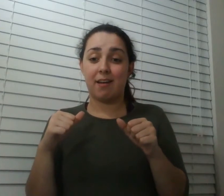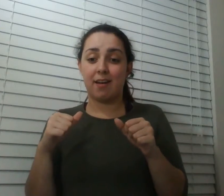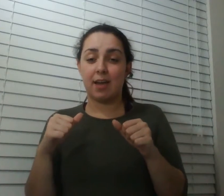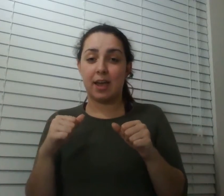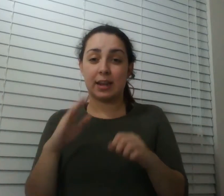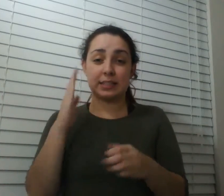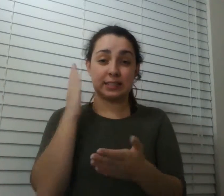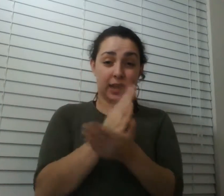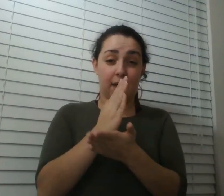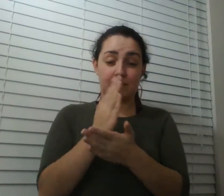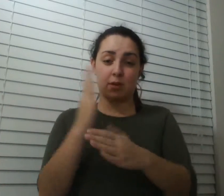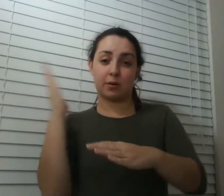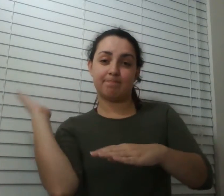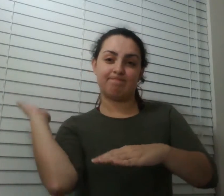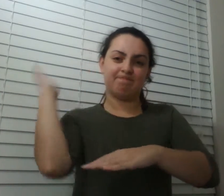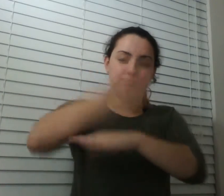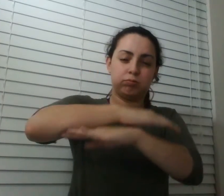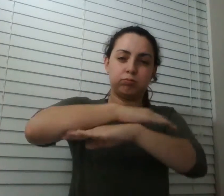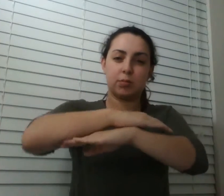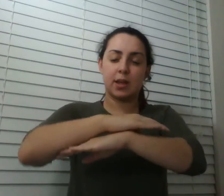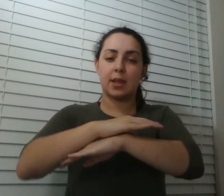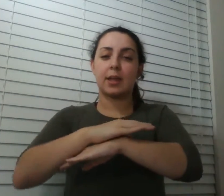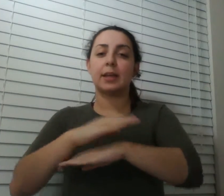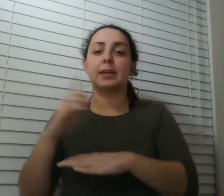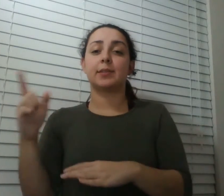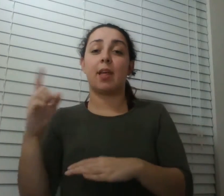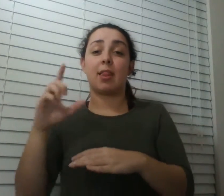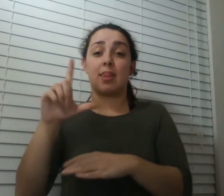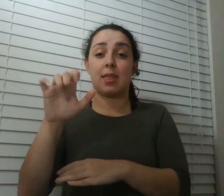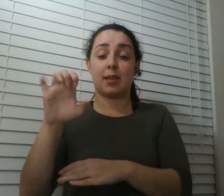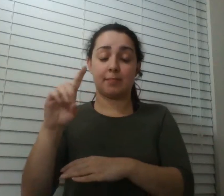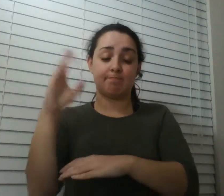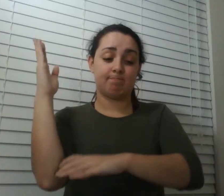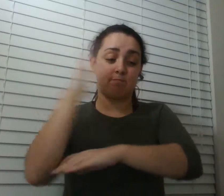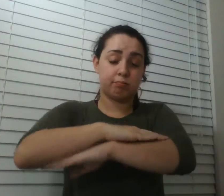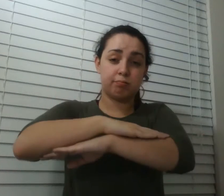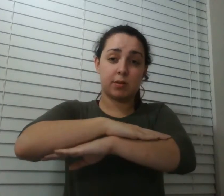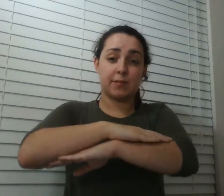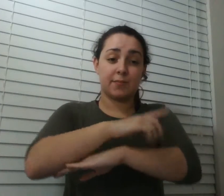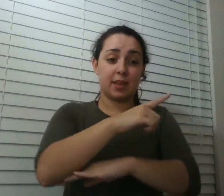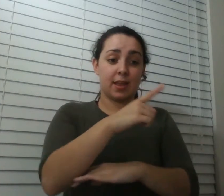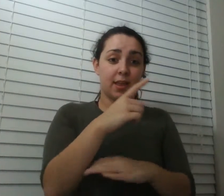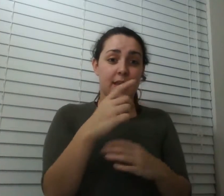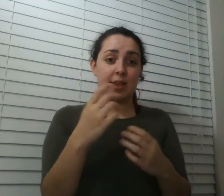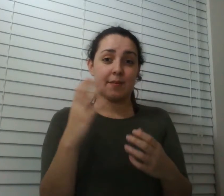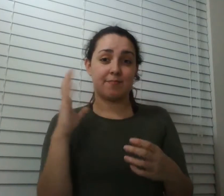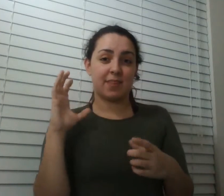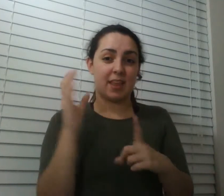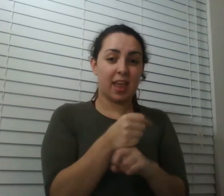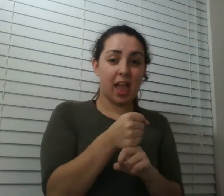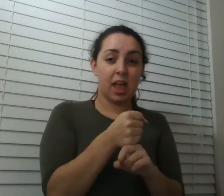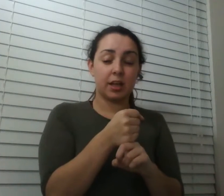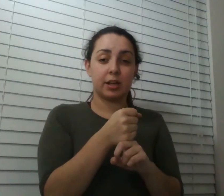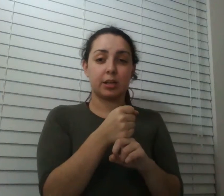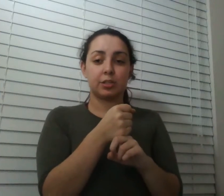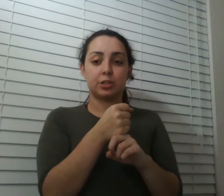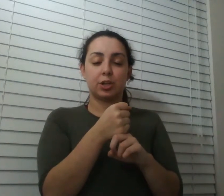at the edge and caught him between the lid and the edge of the cage and i quickly lifted the lid up and he fell back into the